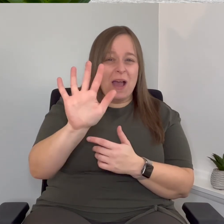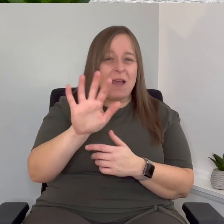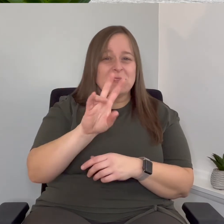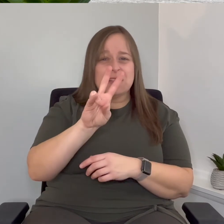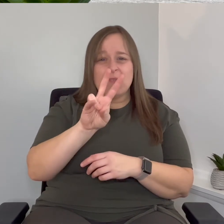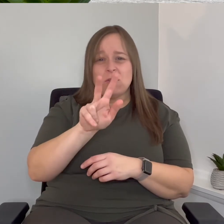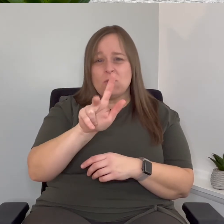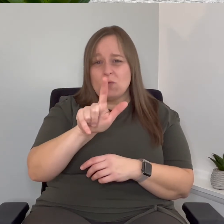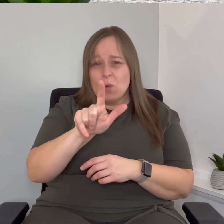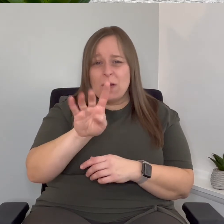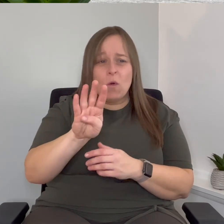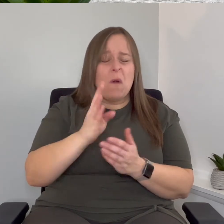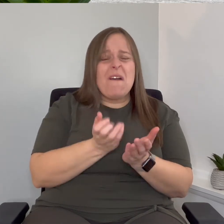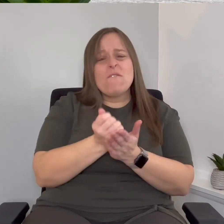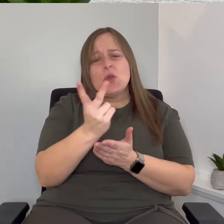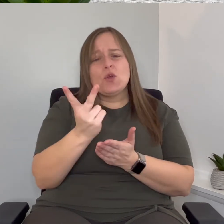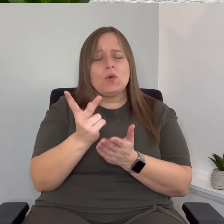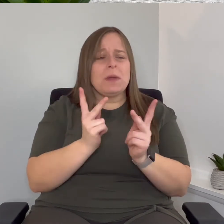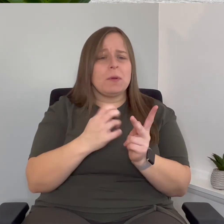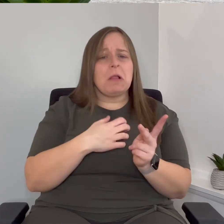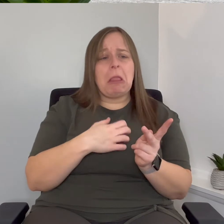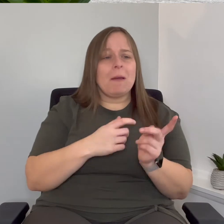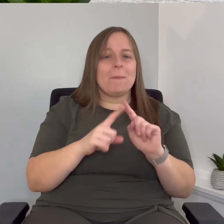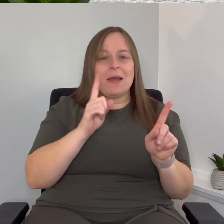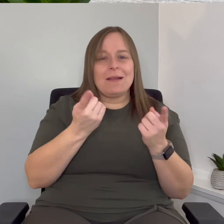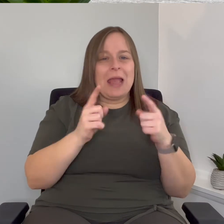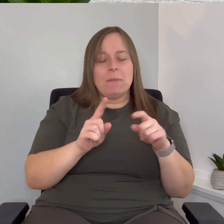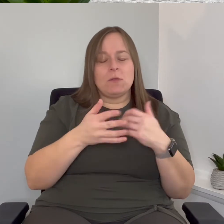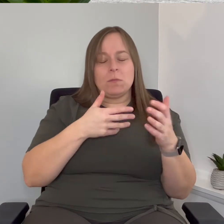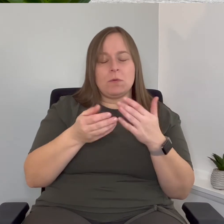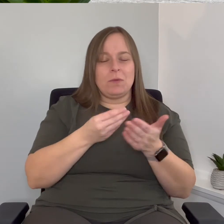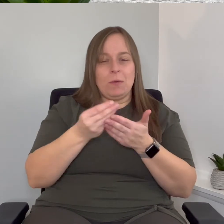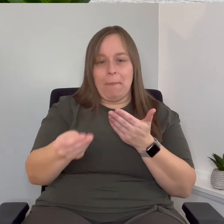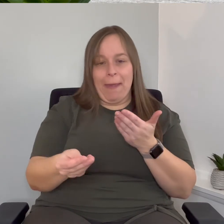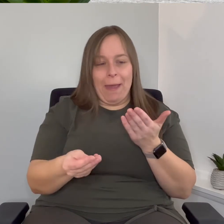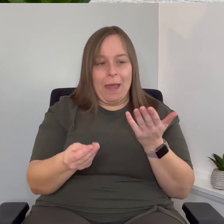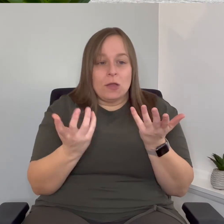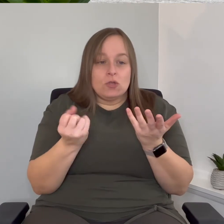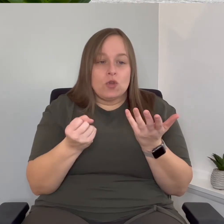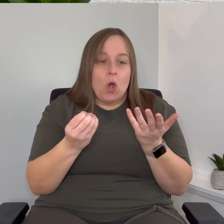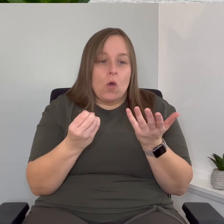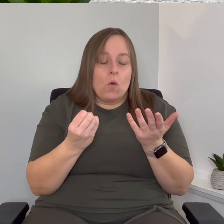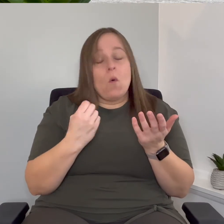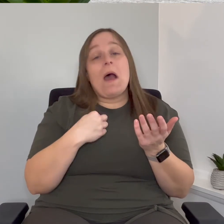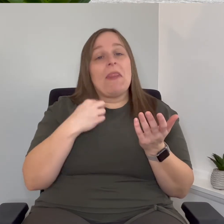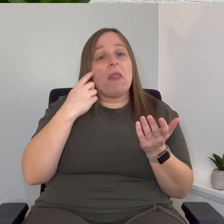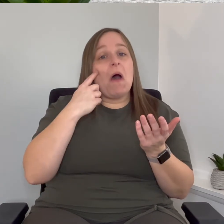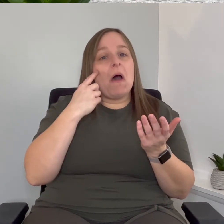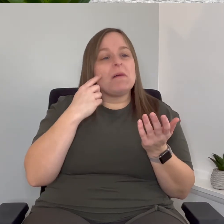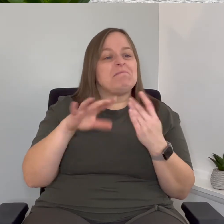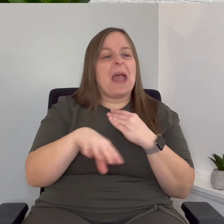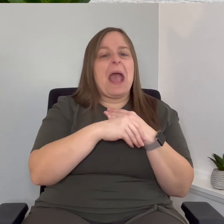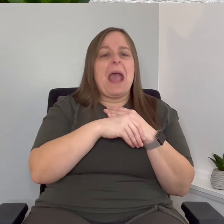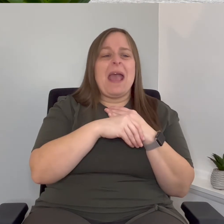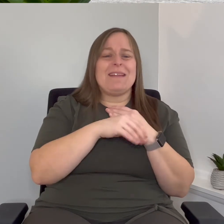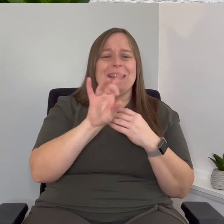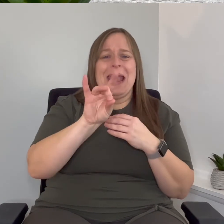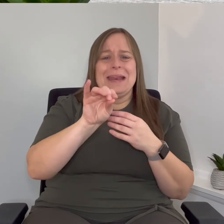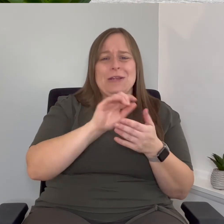few people were disgruntled but you know it's going to happen no matter anything you buy and I decided just it was it was 80 bucks basically